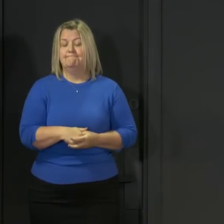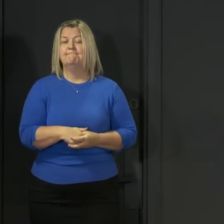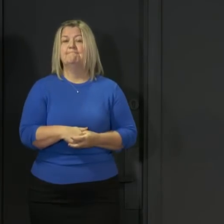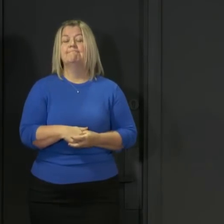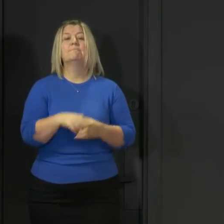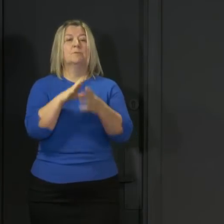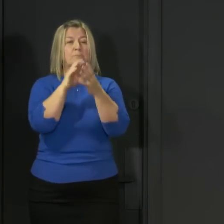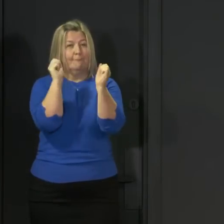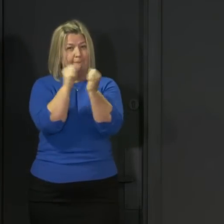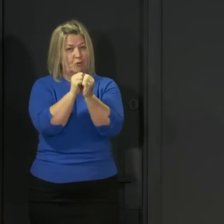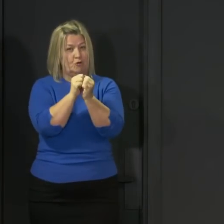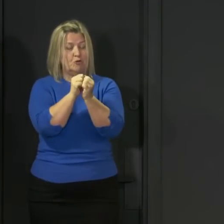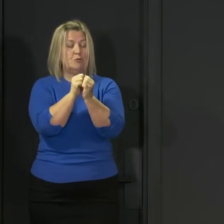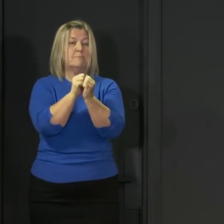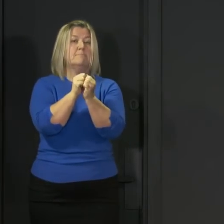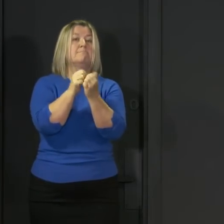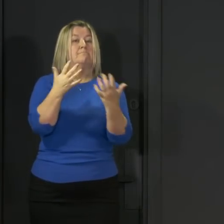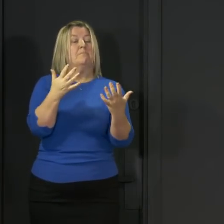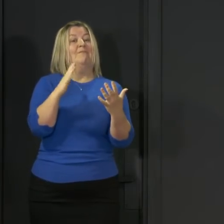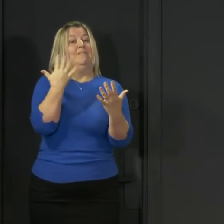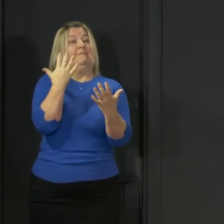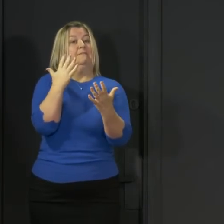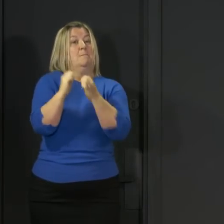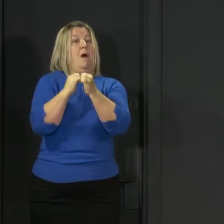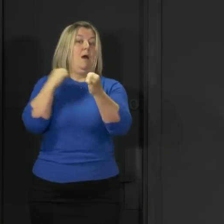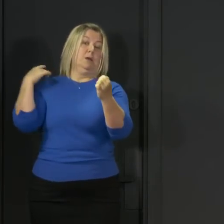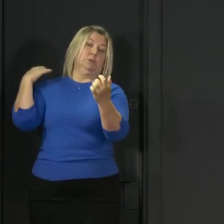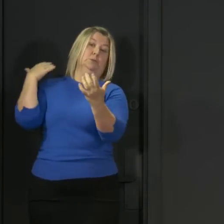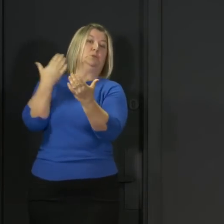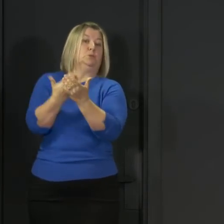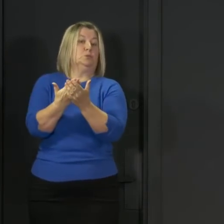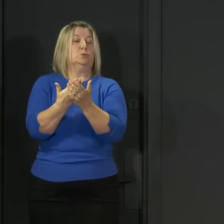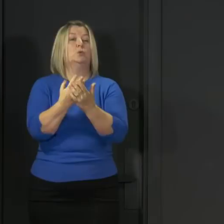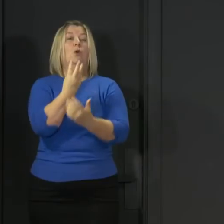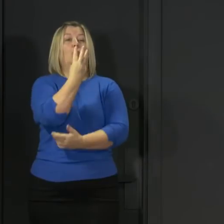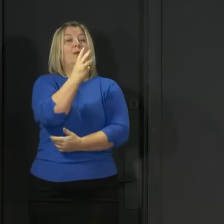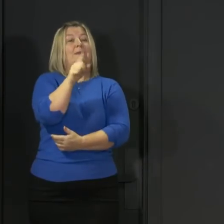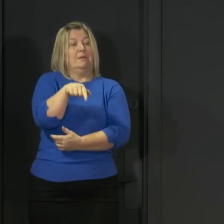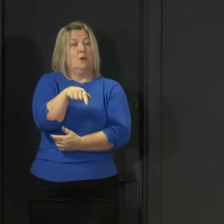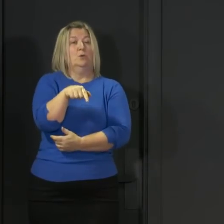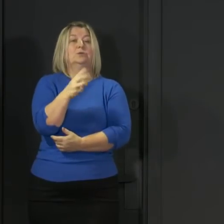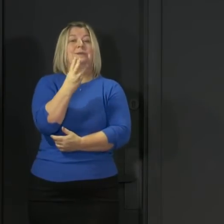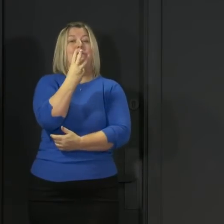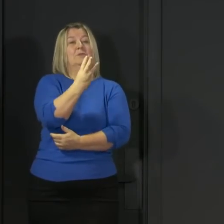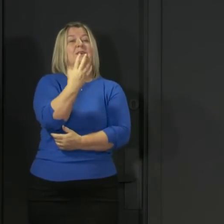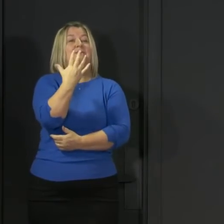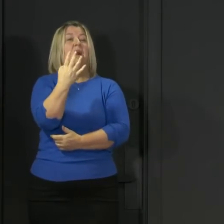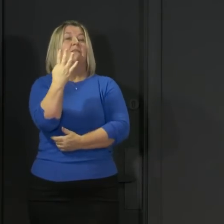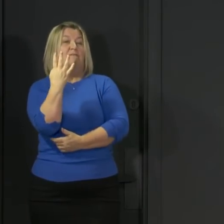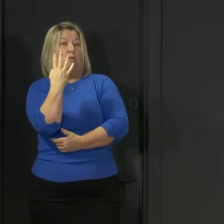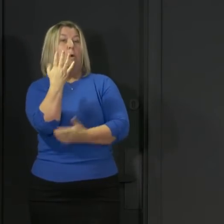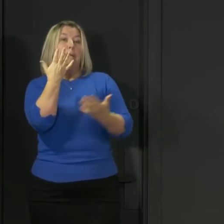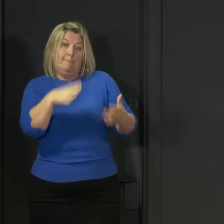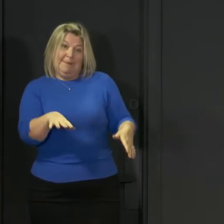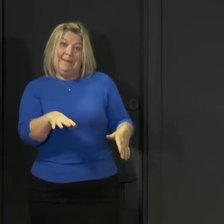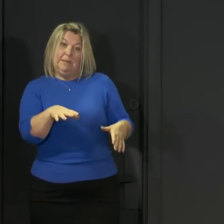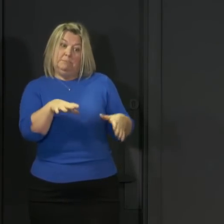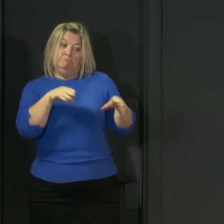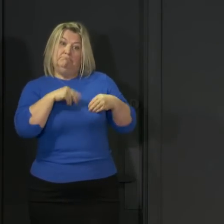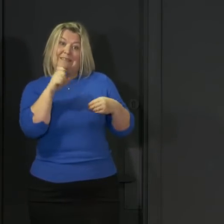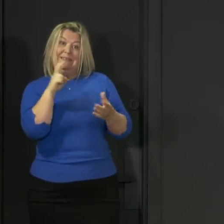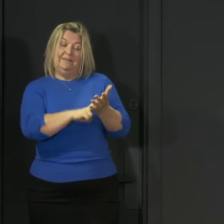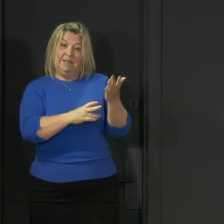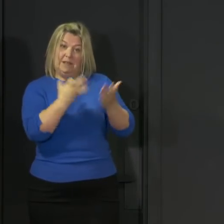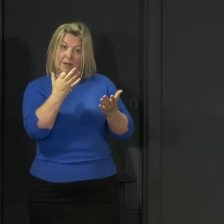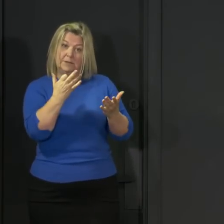able to confirm today that since the 5th of March, a total of 3,354 patients who have tested positive have